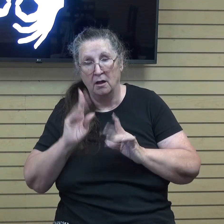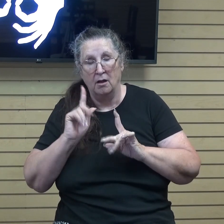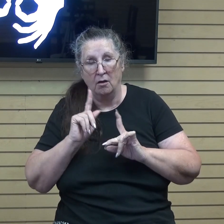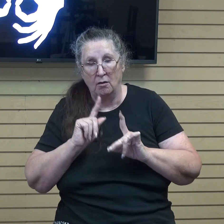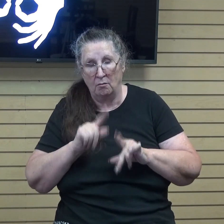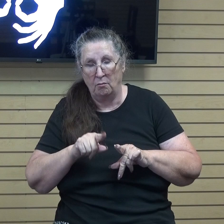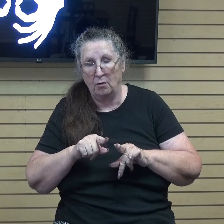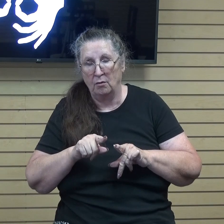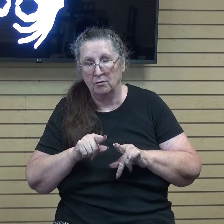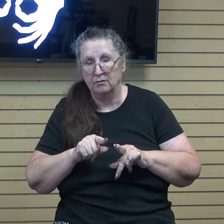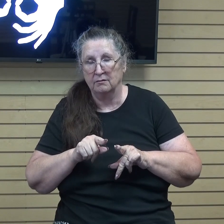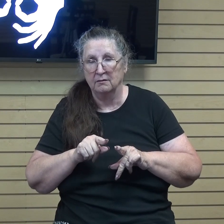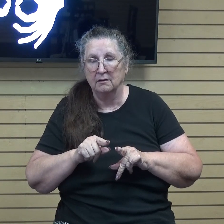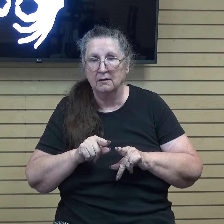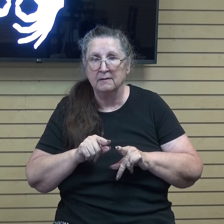we found great inspiration.